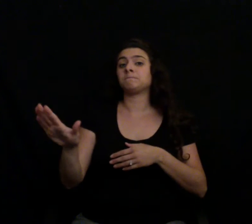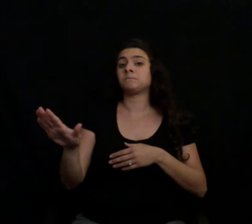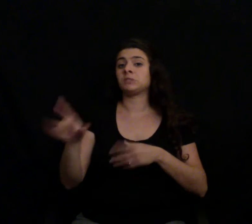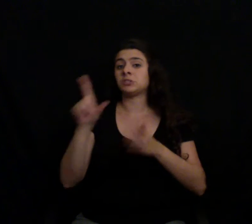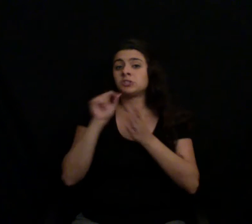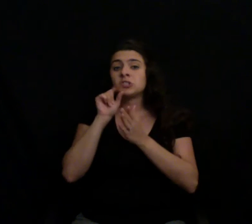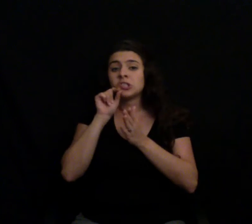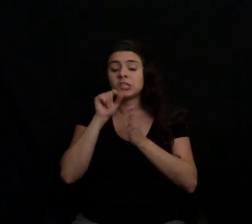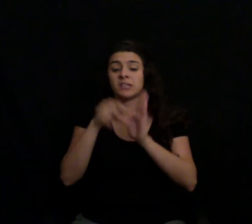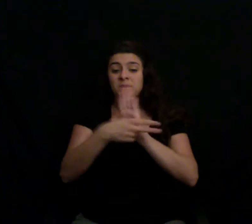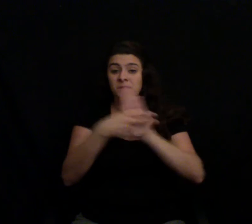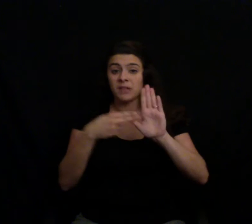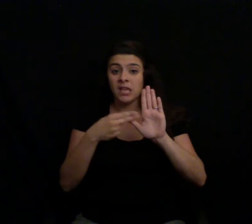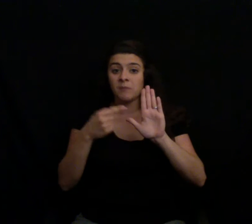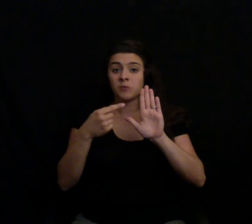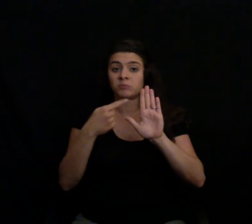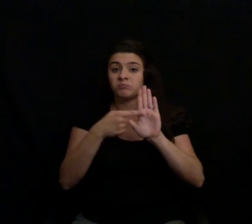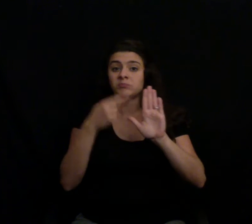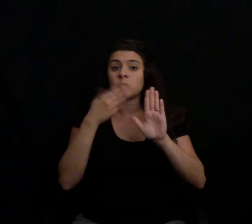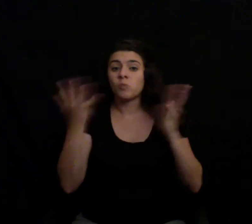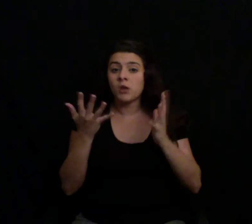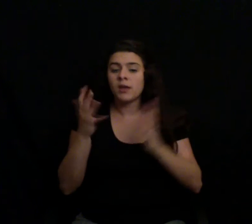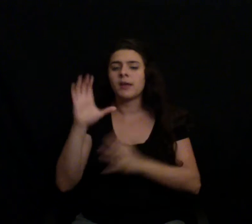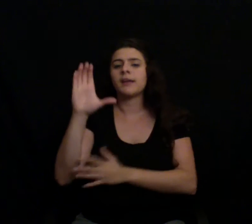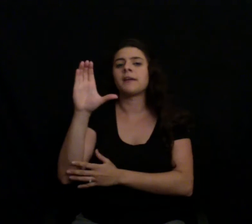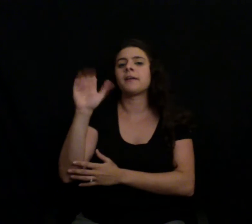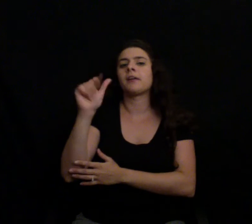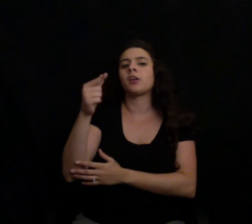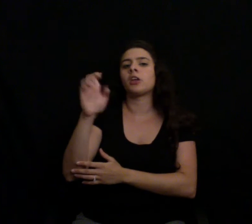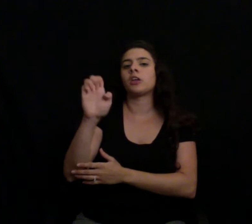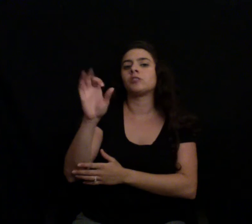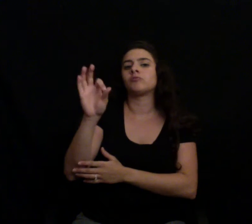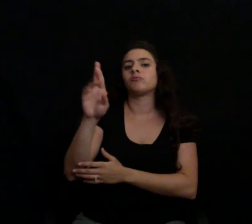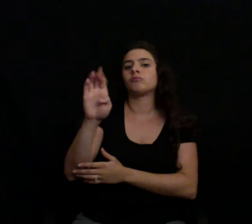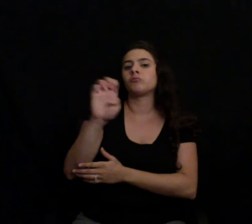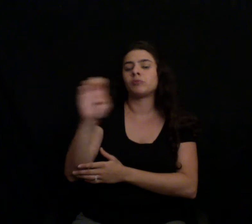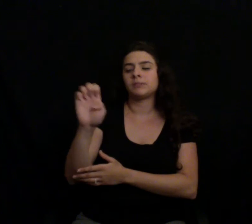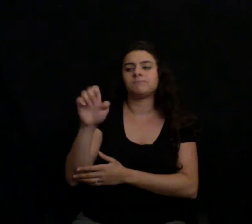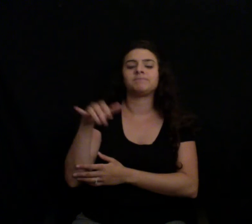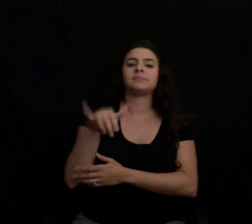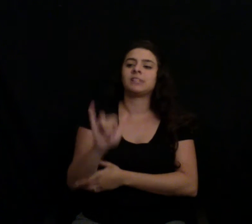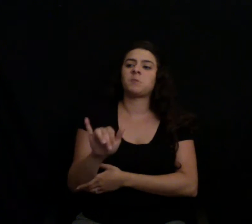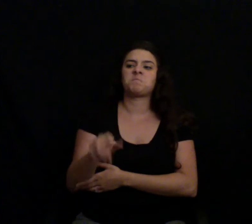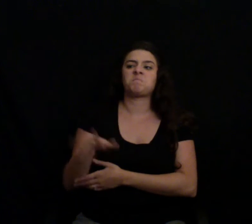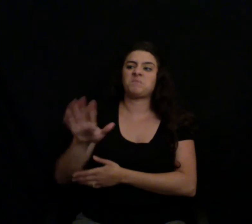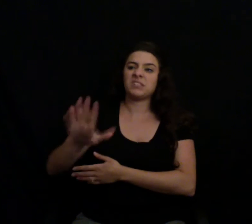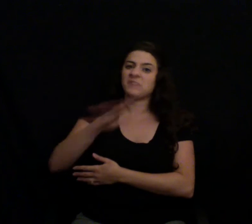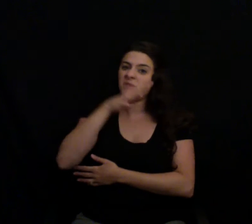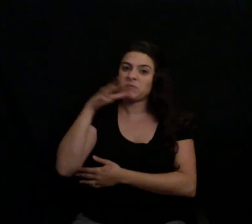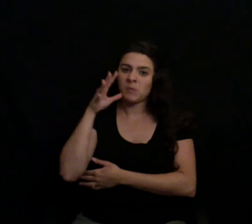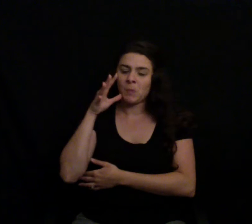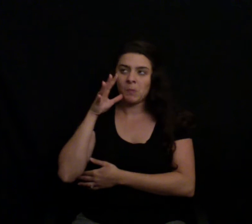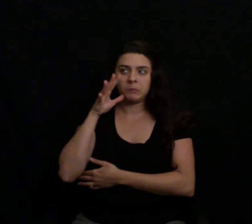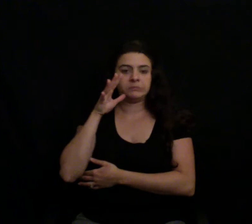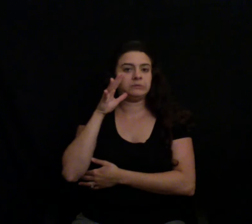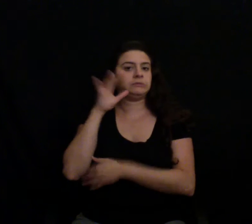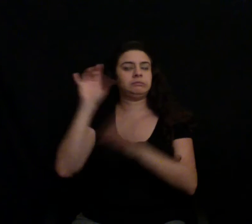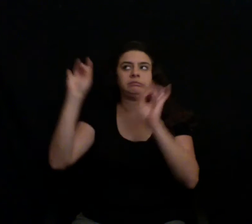,000 comments, and Redditors really started having discussion about factory farming, as well as what we need to do going forward.